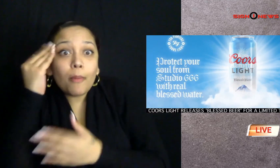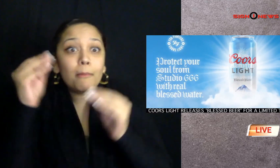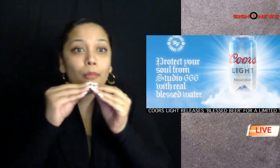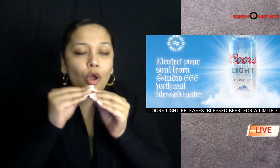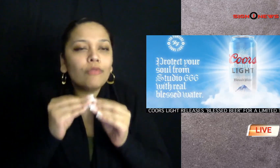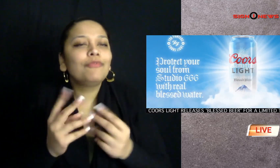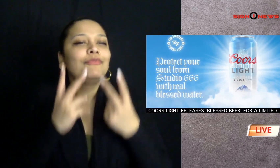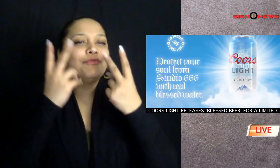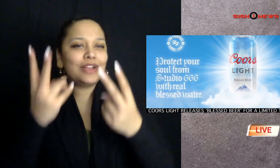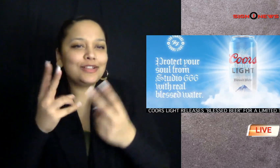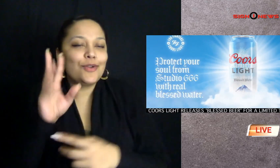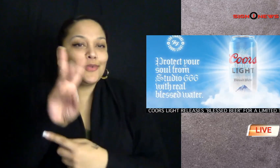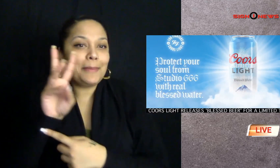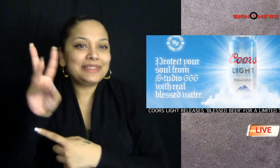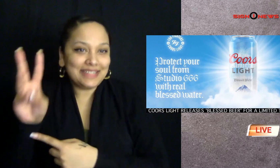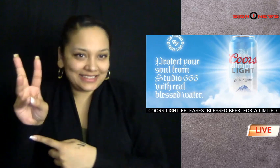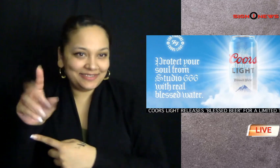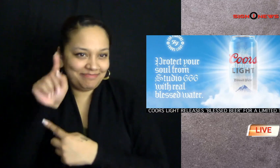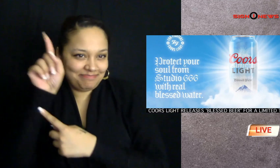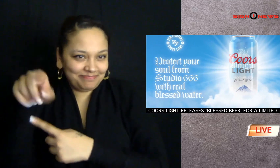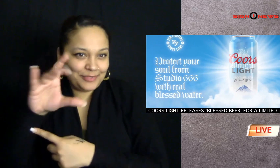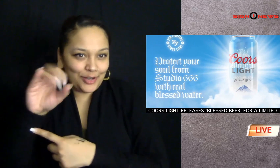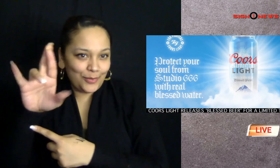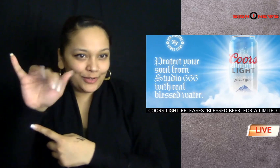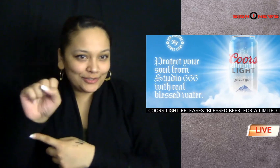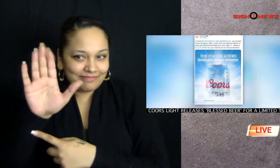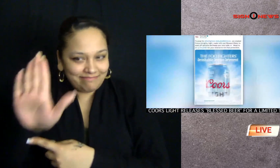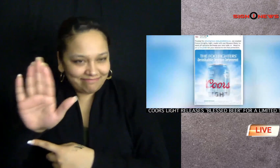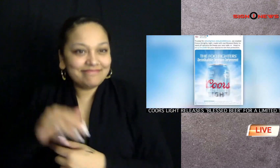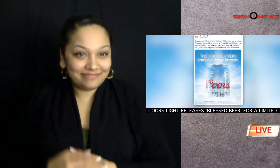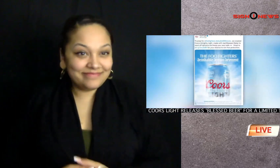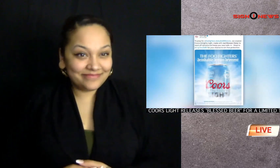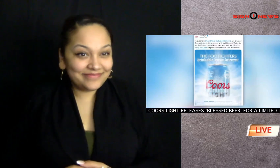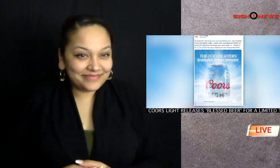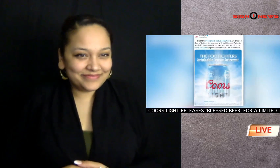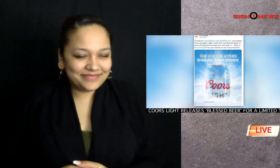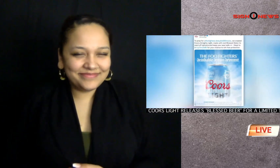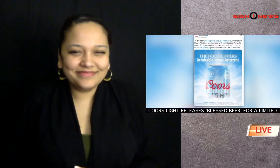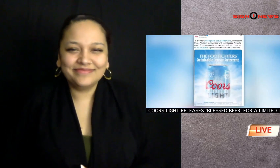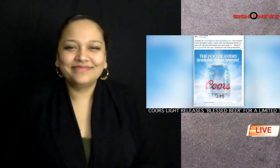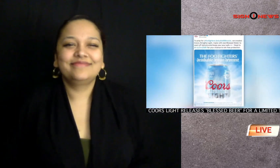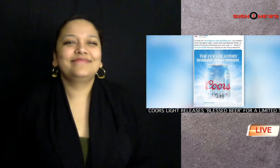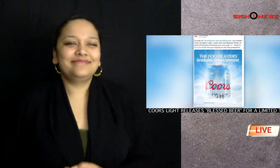if you want more information just head just head to Coors website